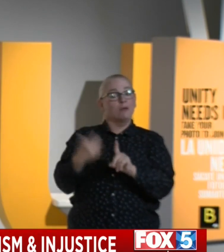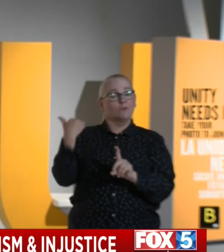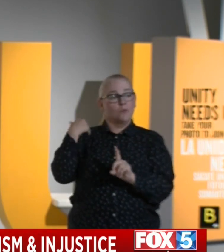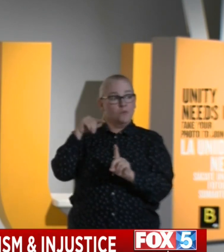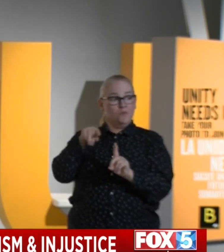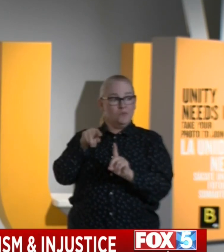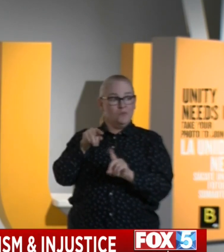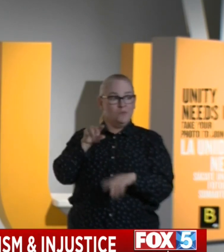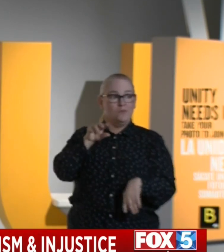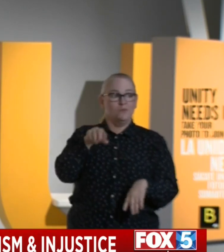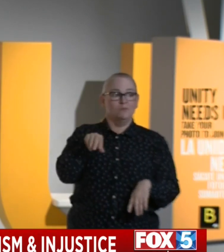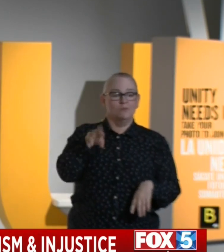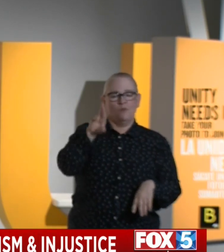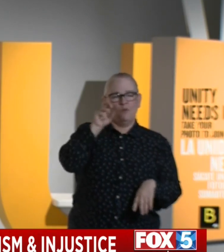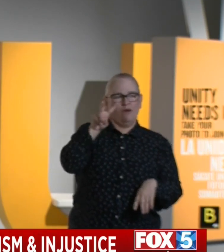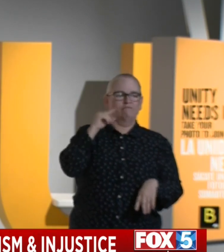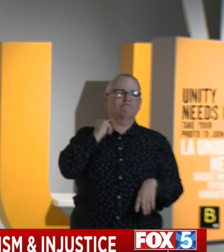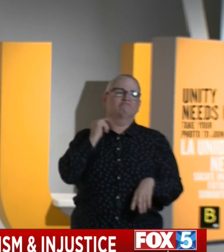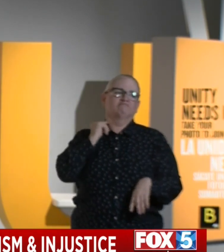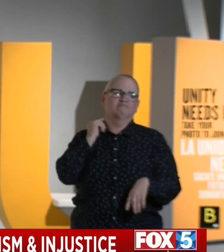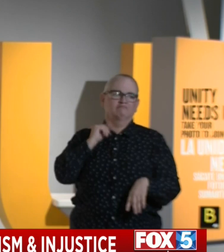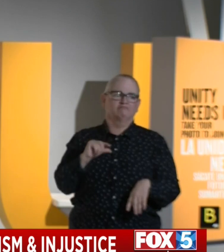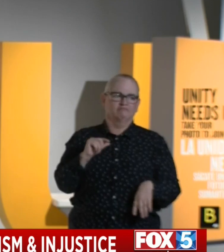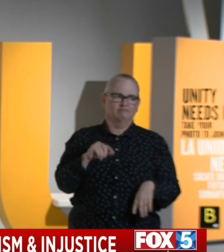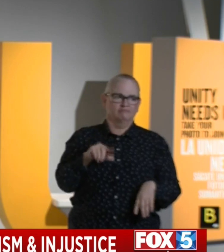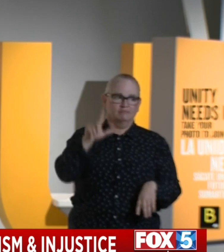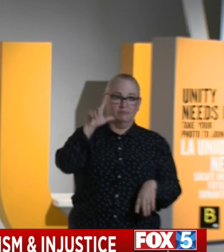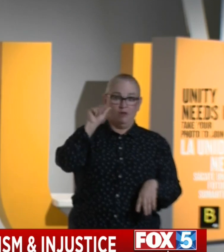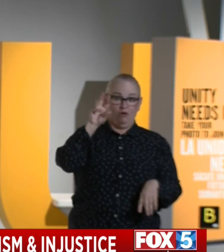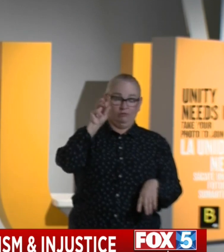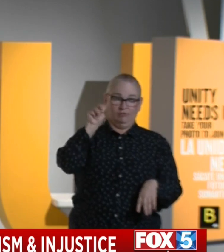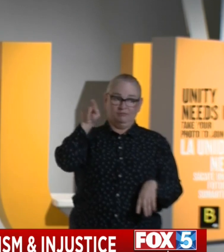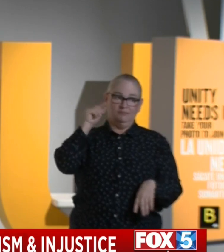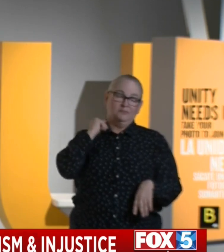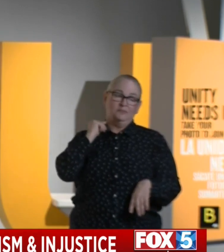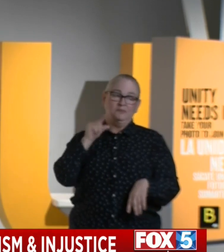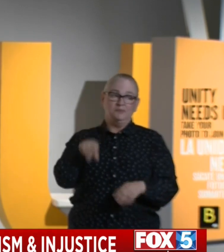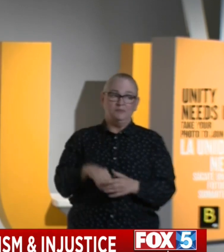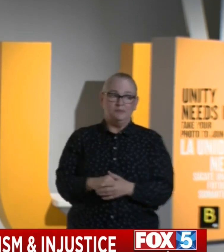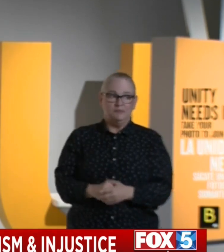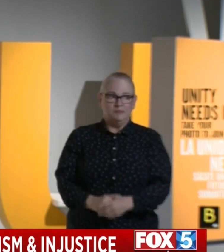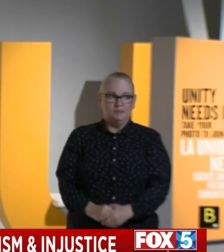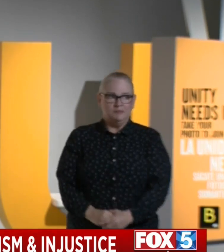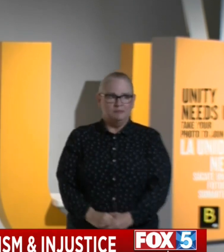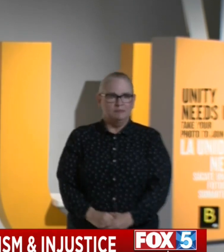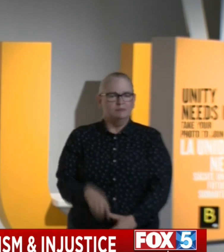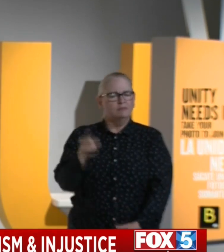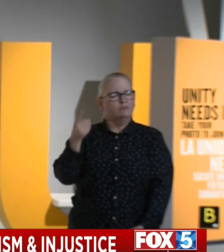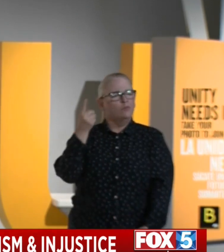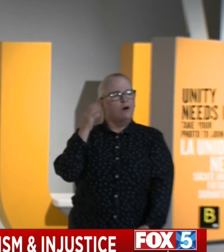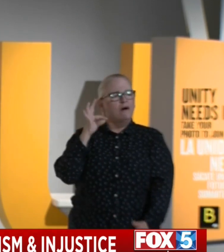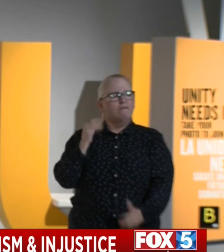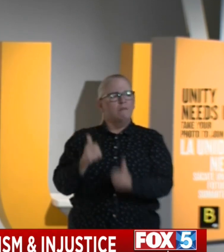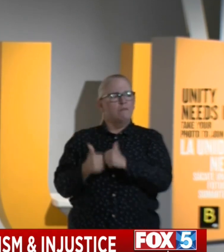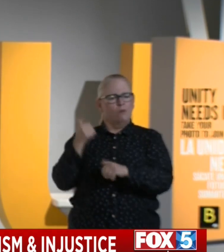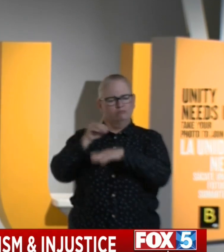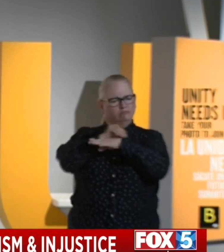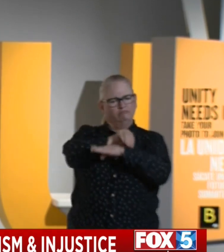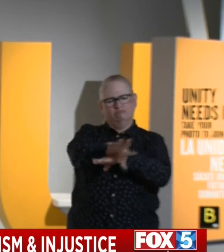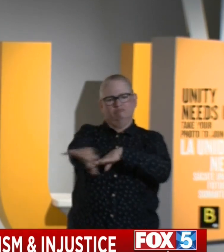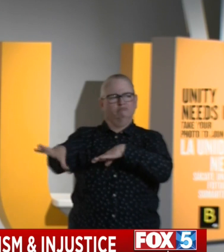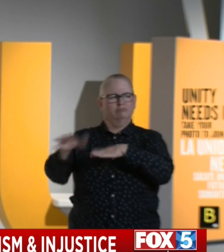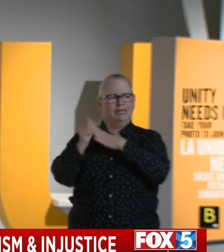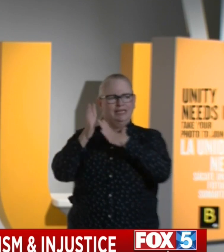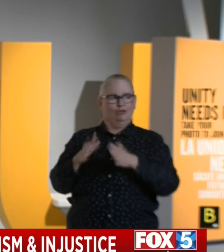Lawson, known to many as one of the most influential leaders in the civil rights